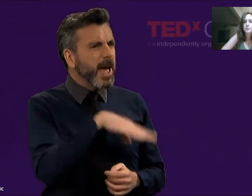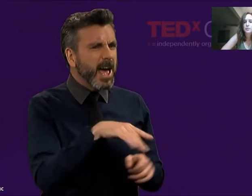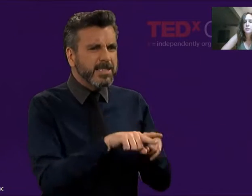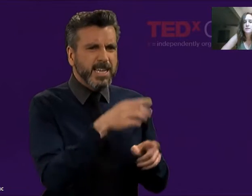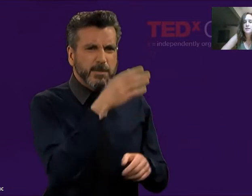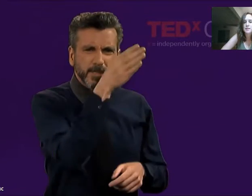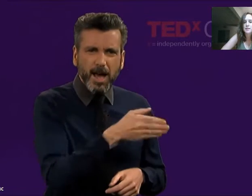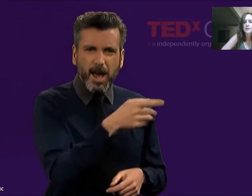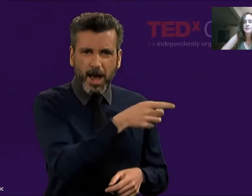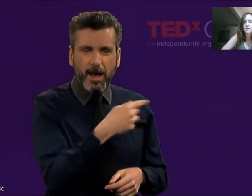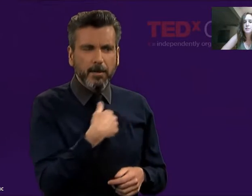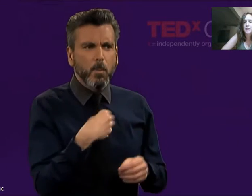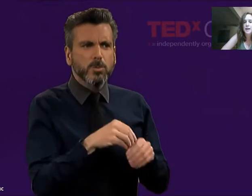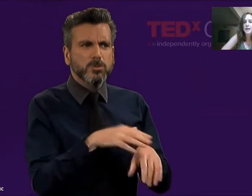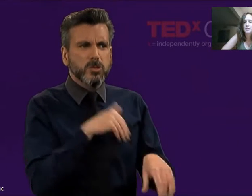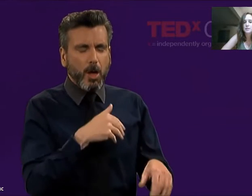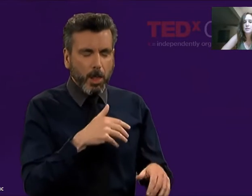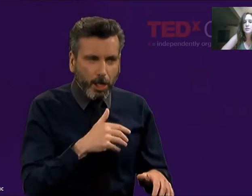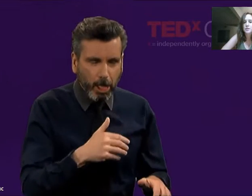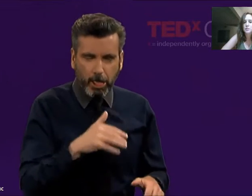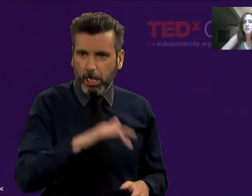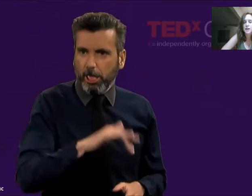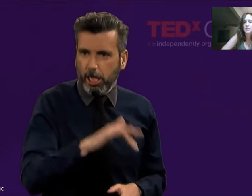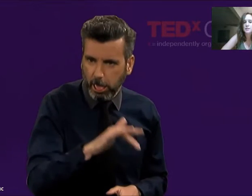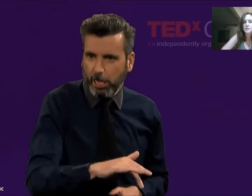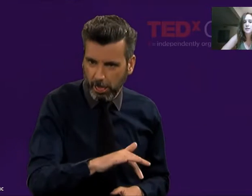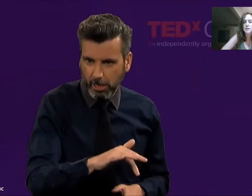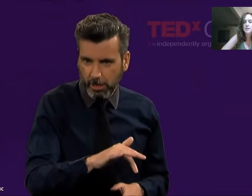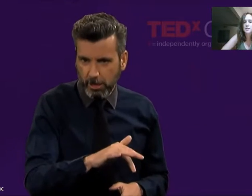But if they see deaf and bad on the same side, then they hesitate.